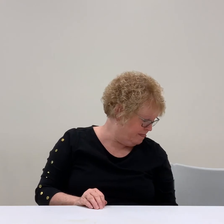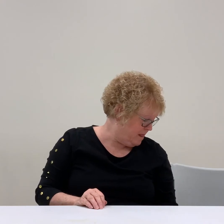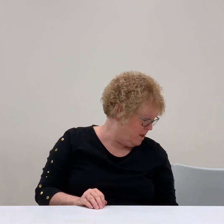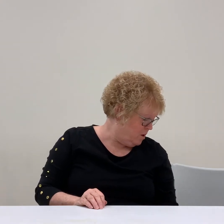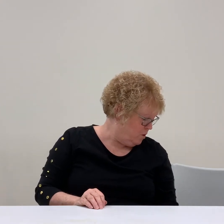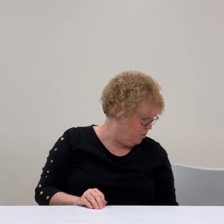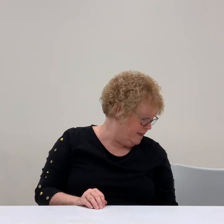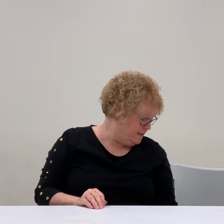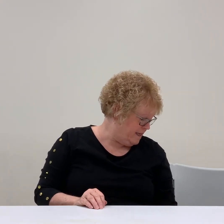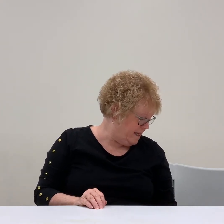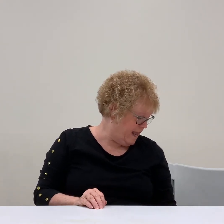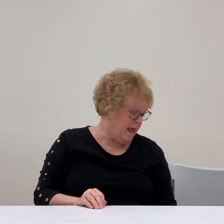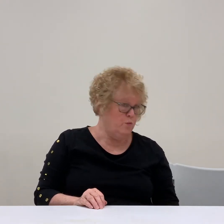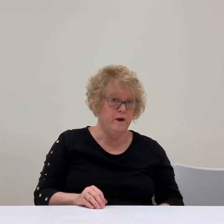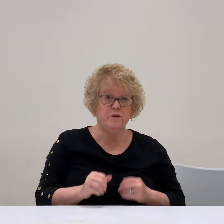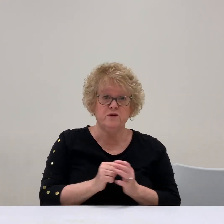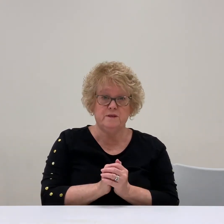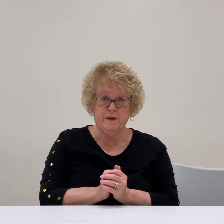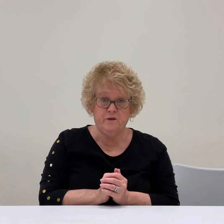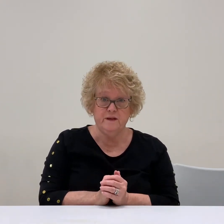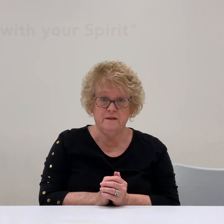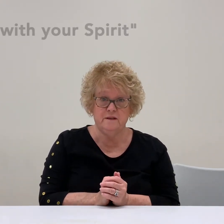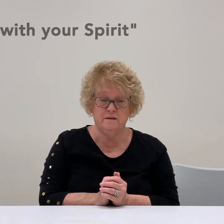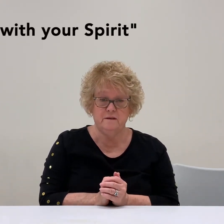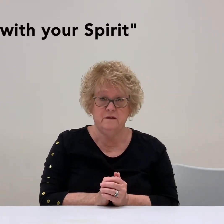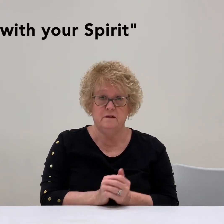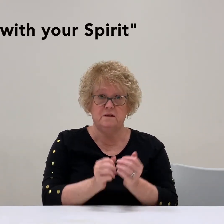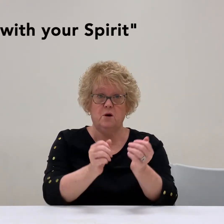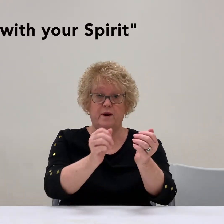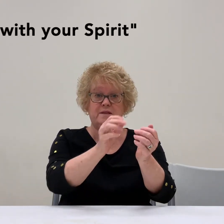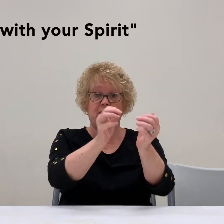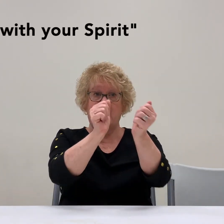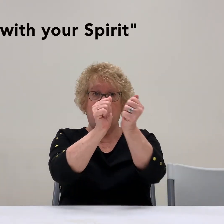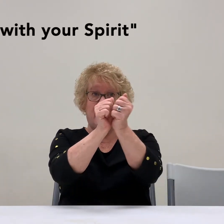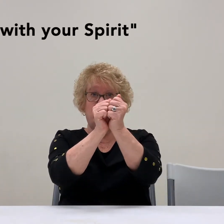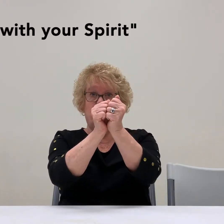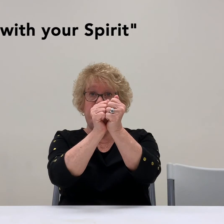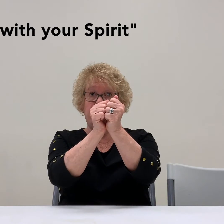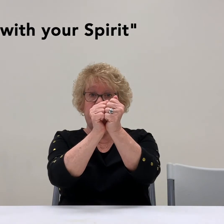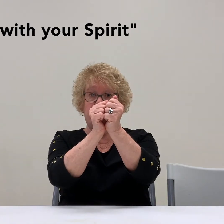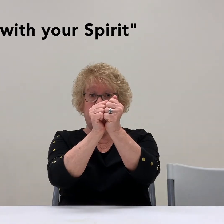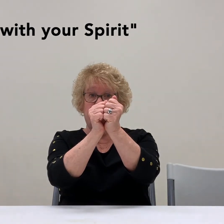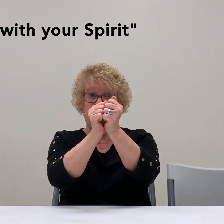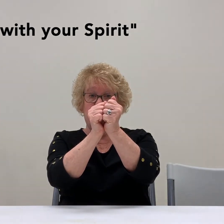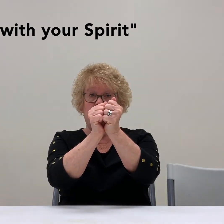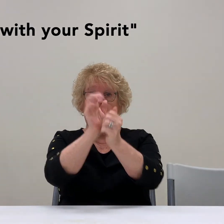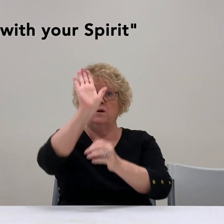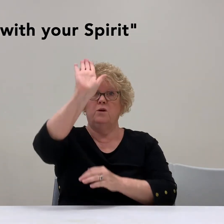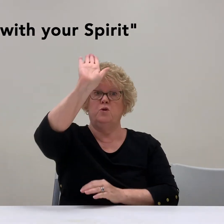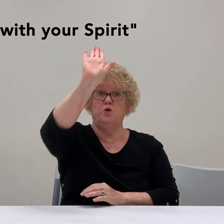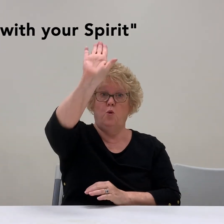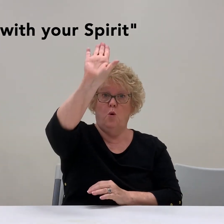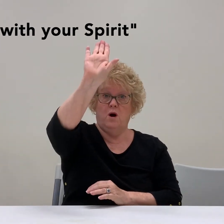We did. And with your spirit. So it's, and with your,